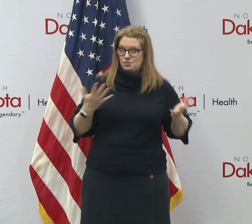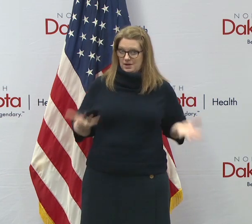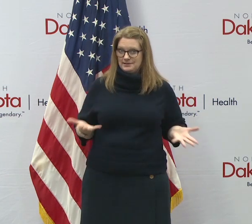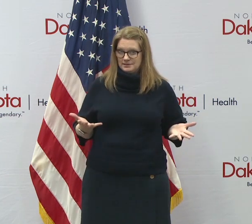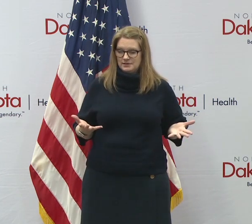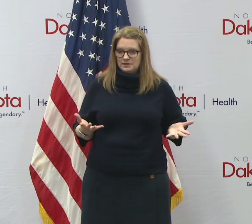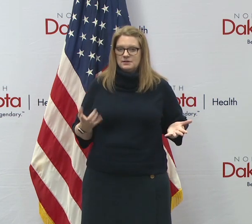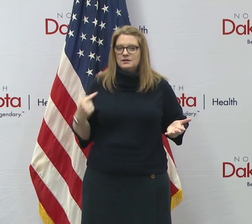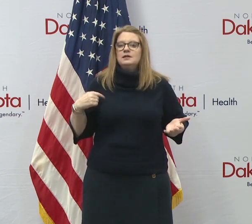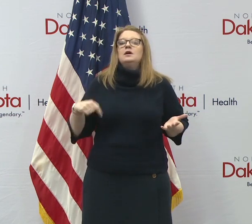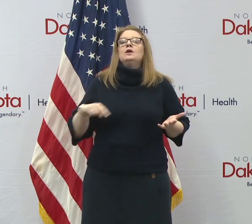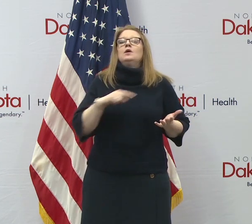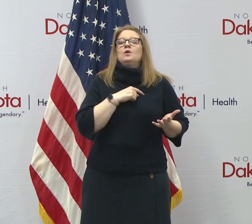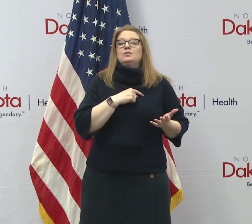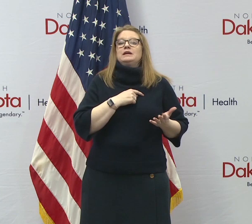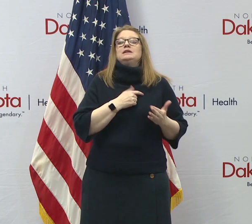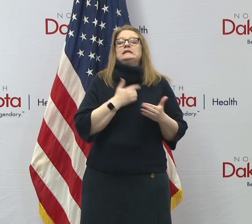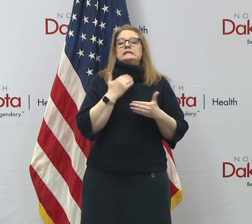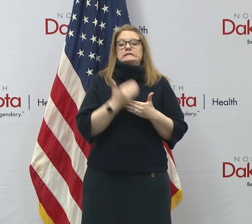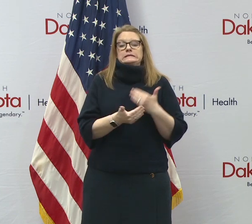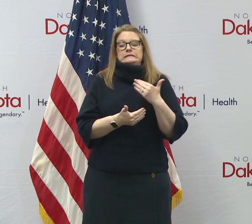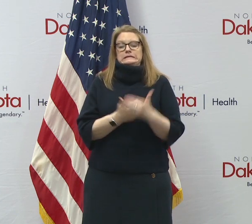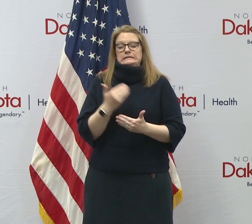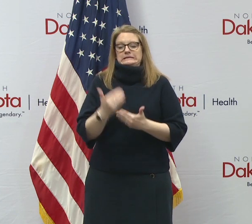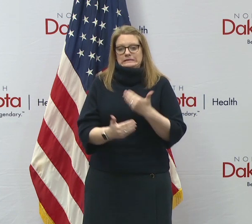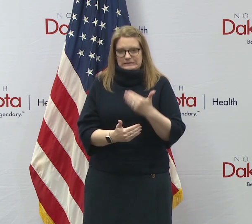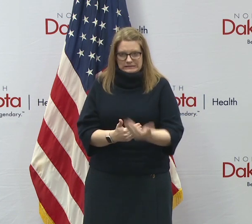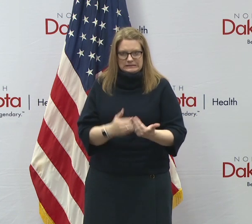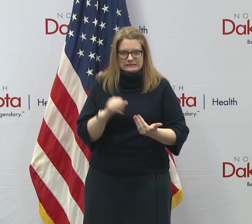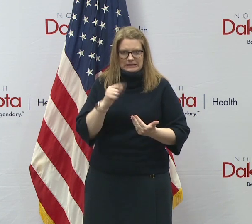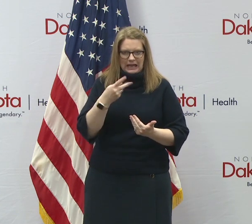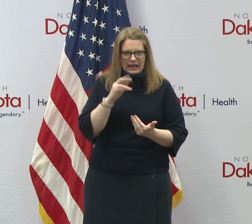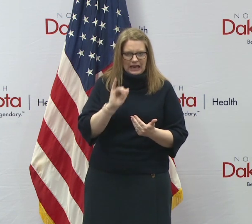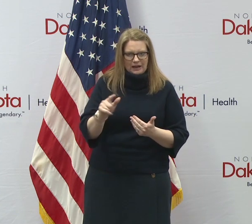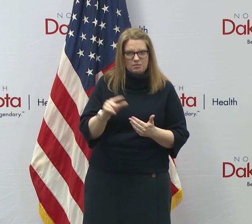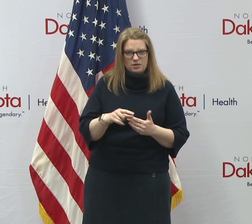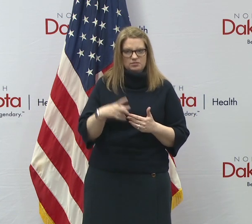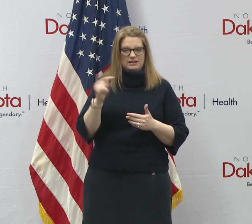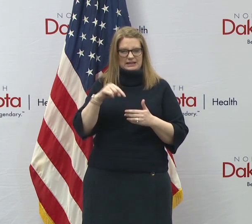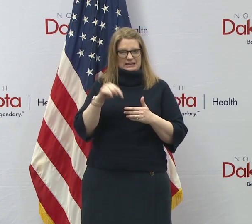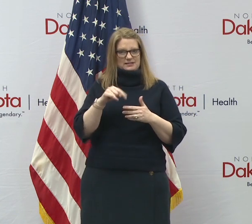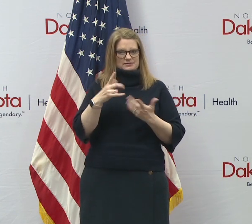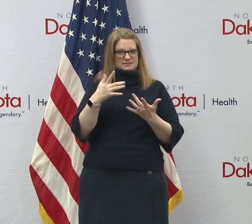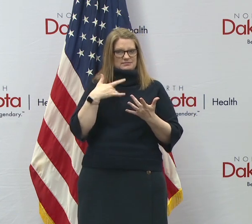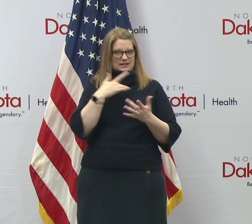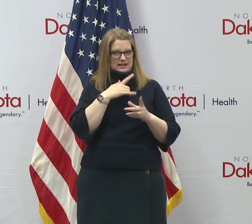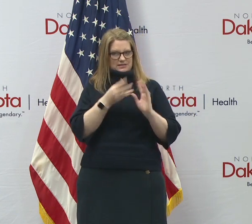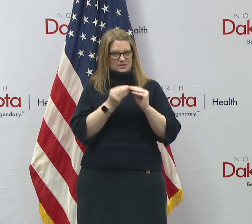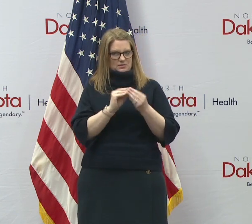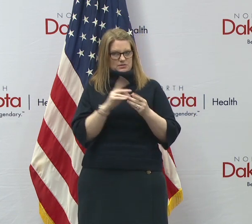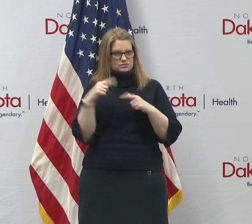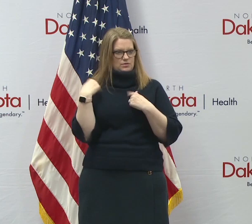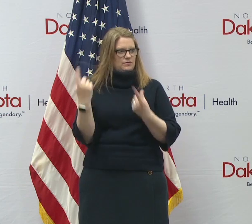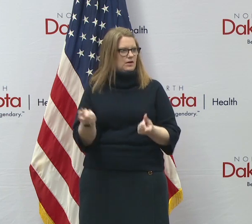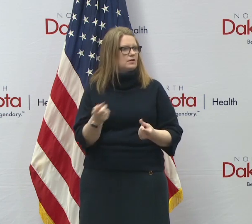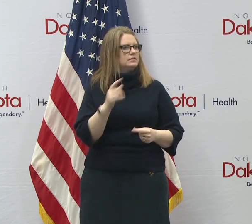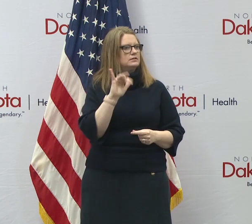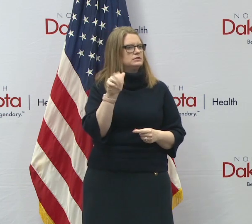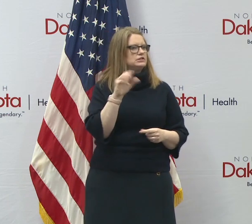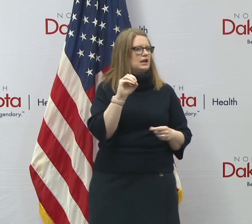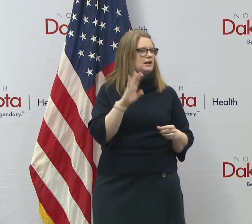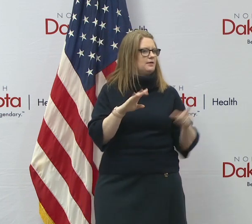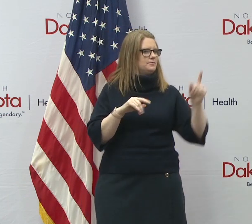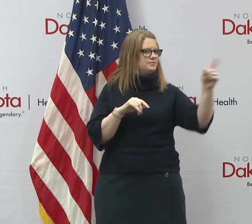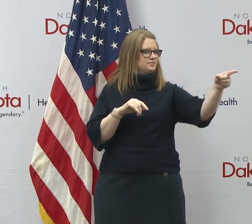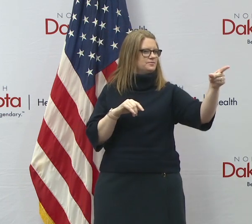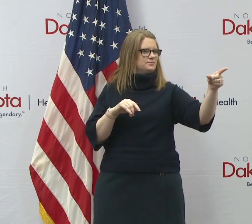uh, get through, uh, April, uh, uh, with the continuing, continuing the kind of results we have right now. I think Jacob and then,